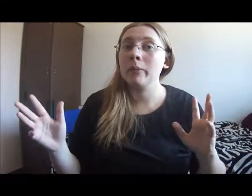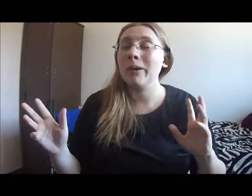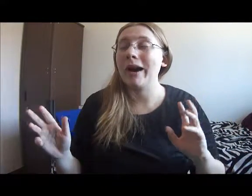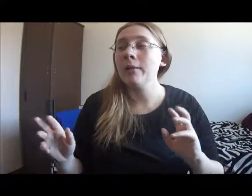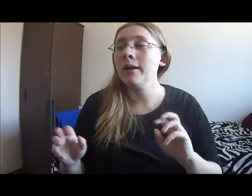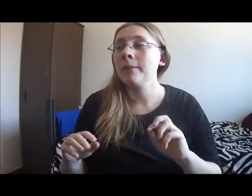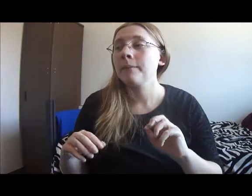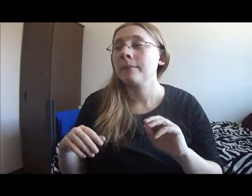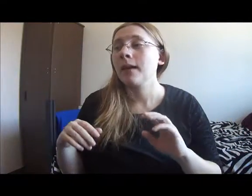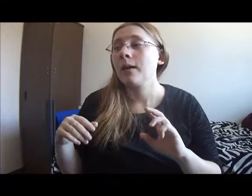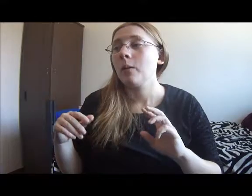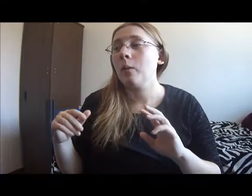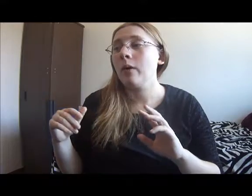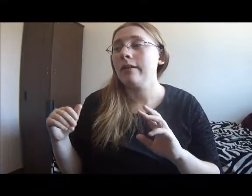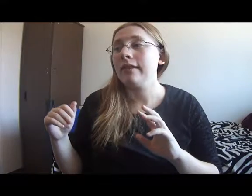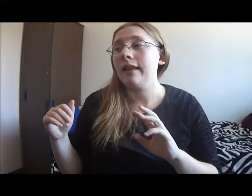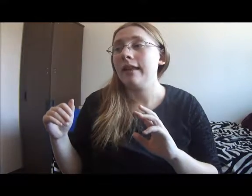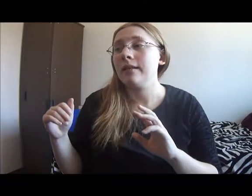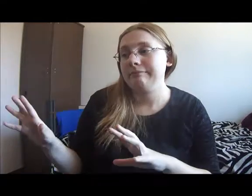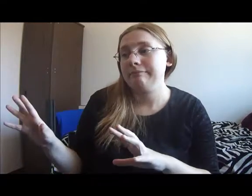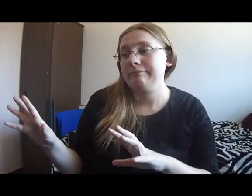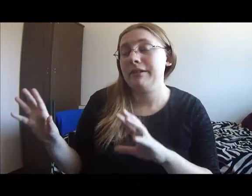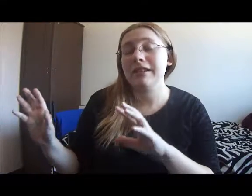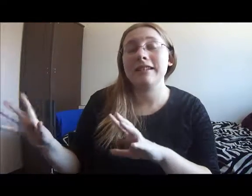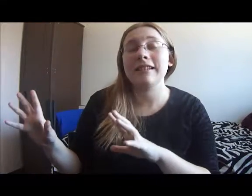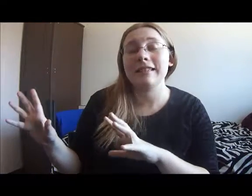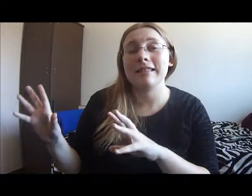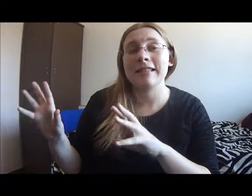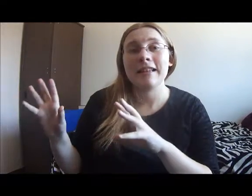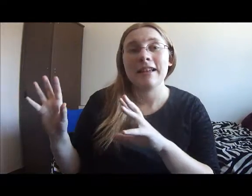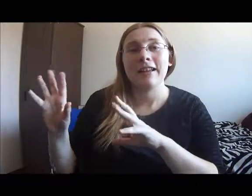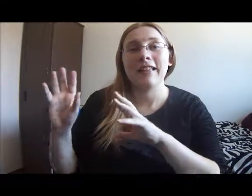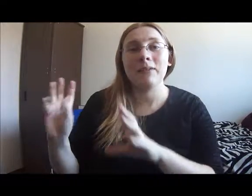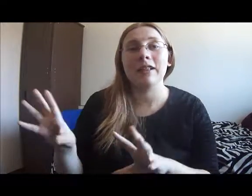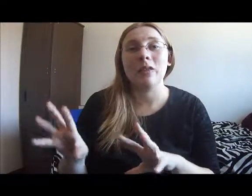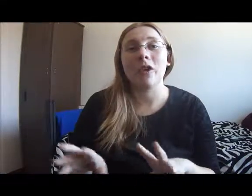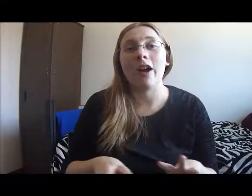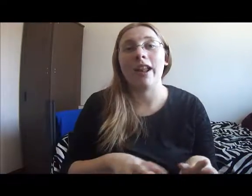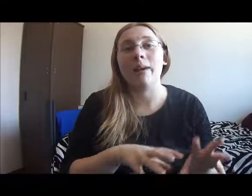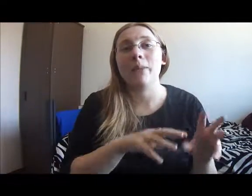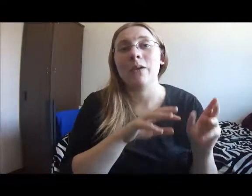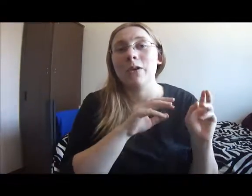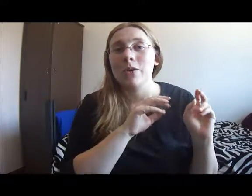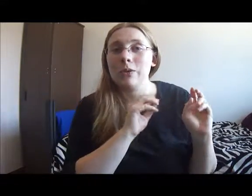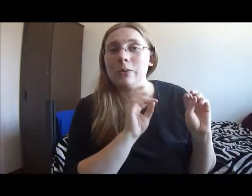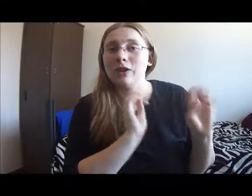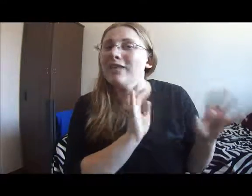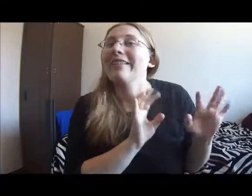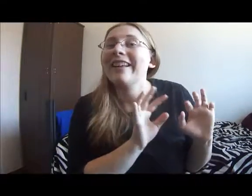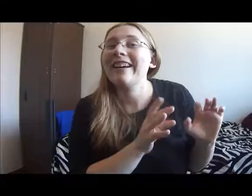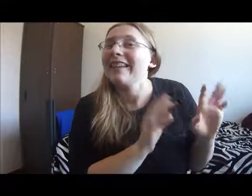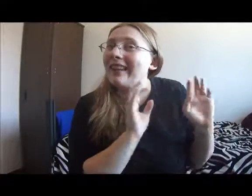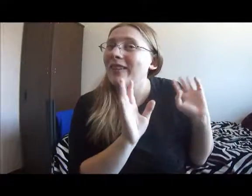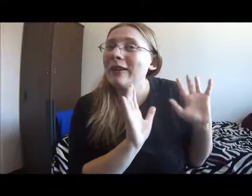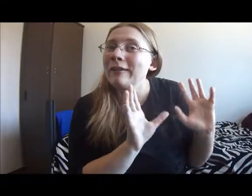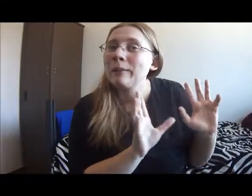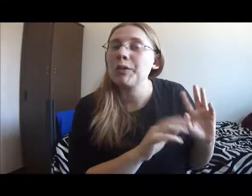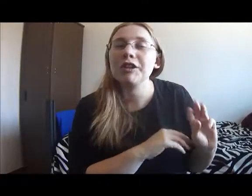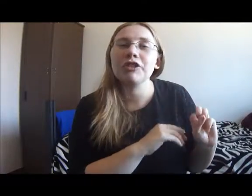bribe. Was it Menundas giving Lockett up to Dolores Umbridge.